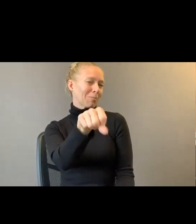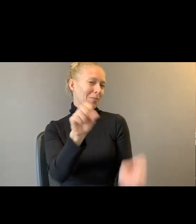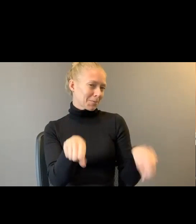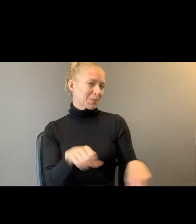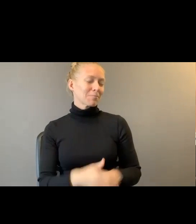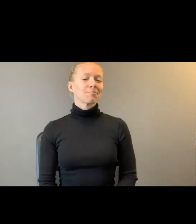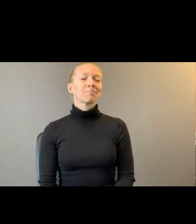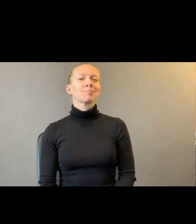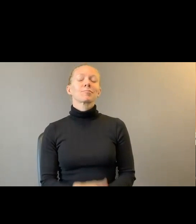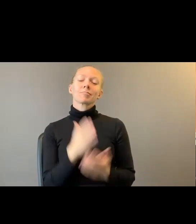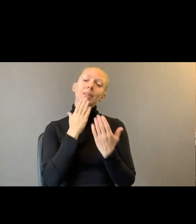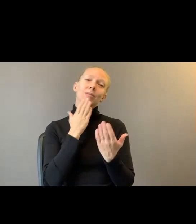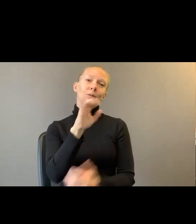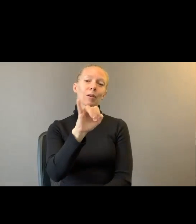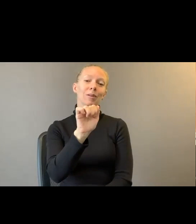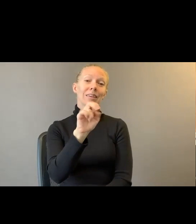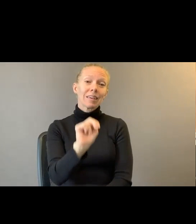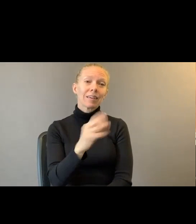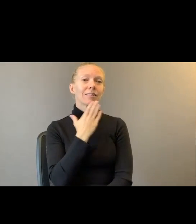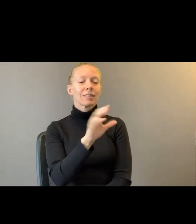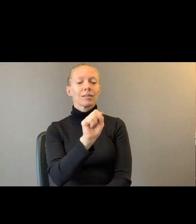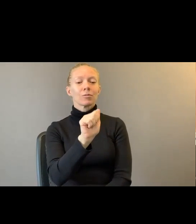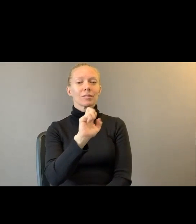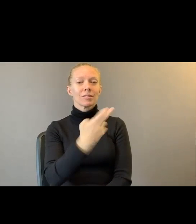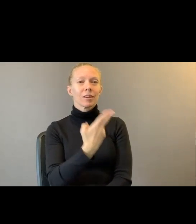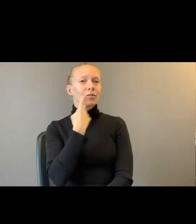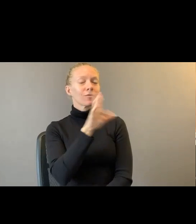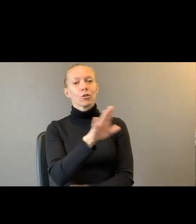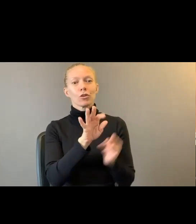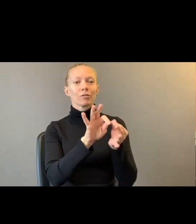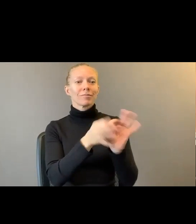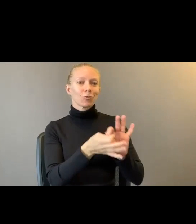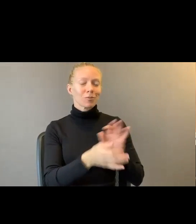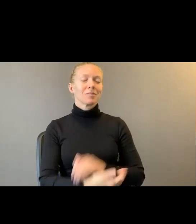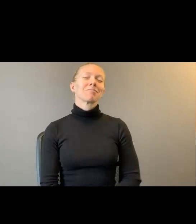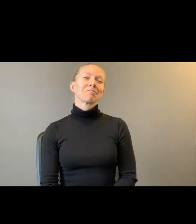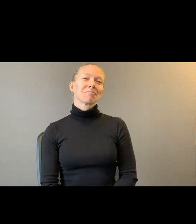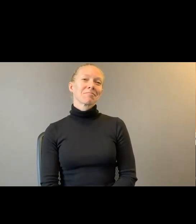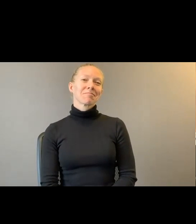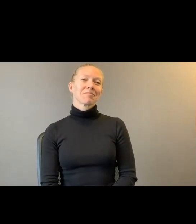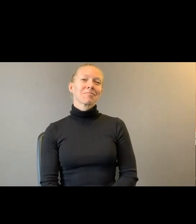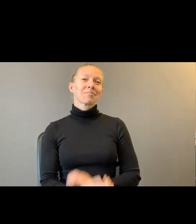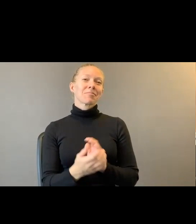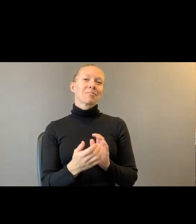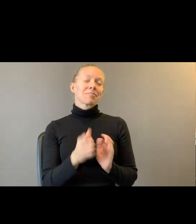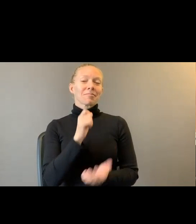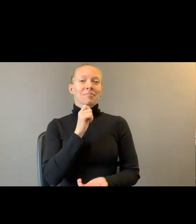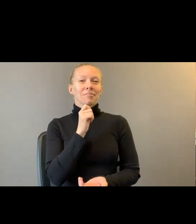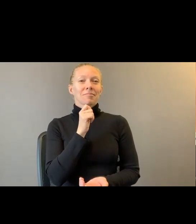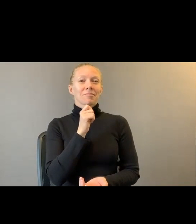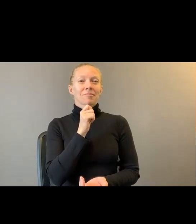So thank you, Ian. Thank you, Sarah, for your transcription translation. And I'm really